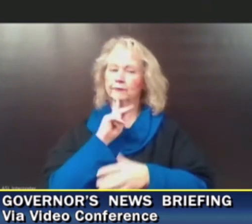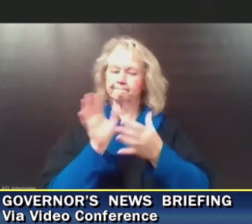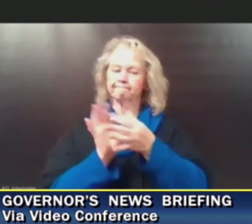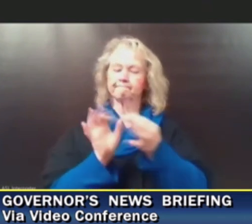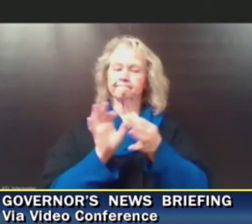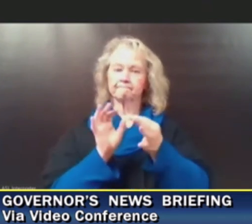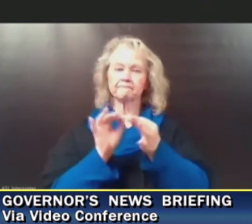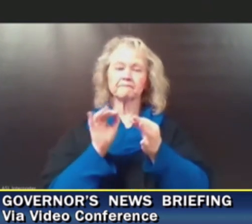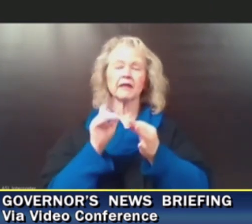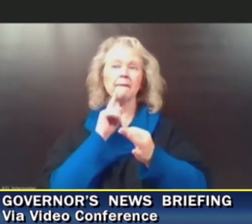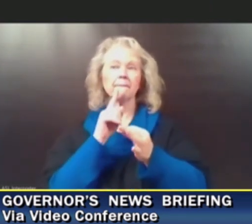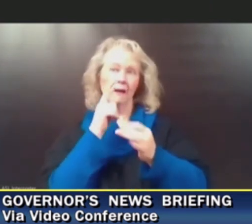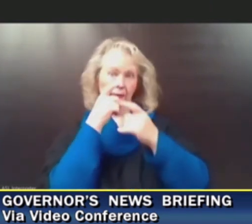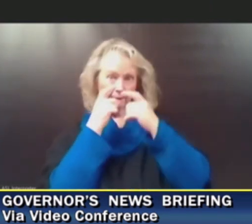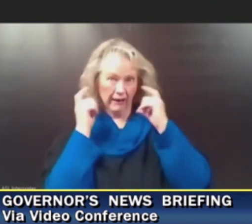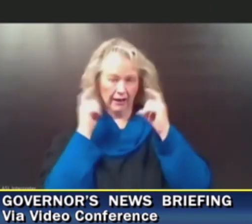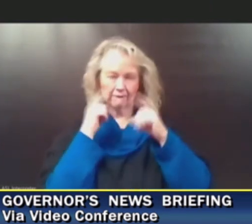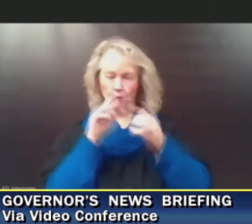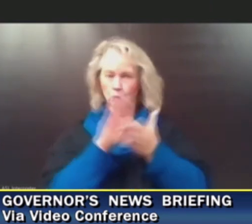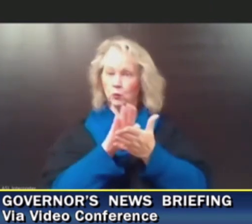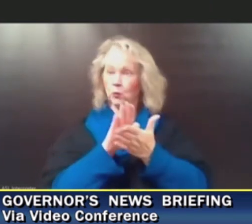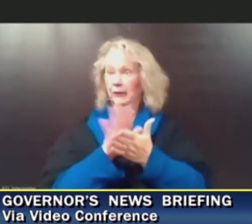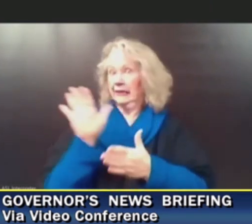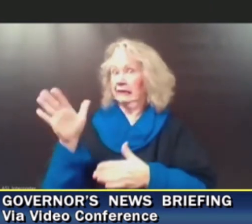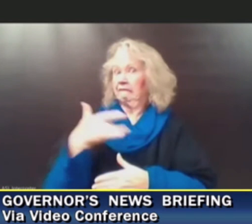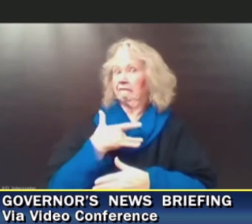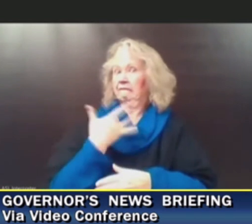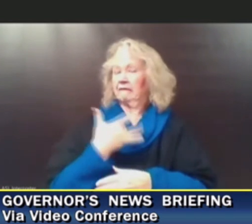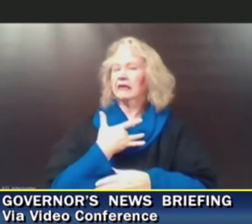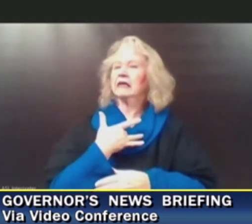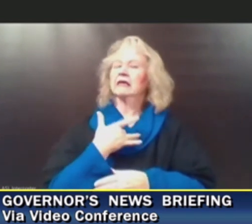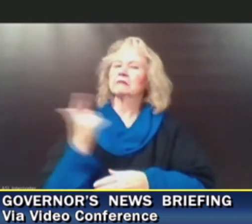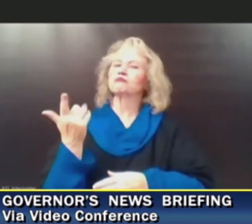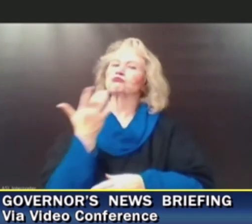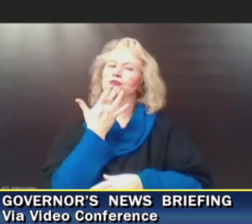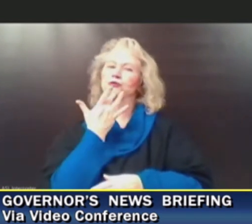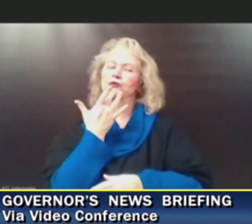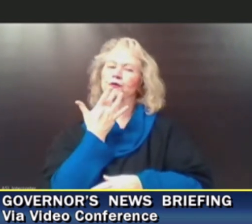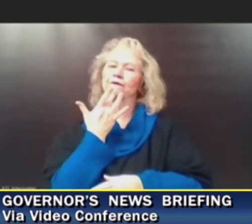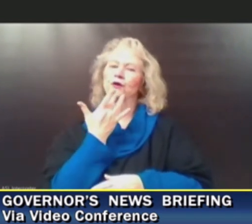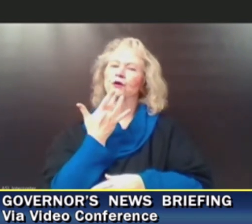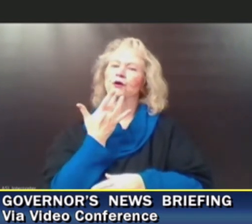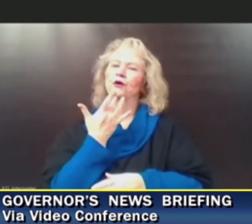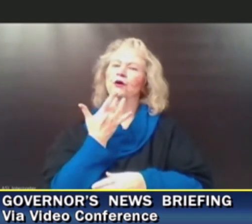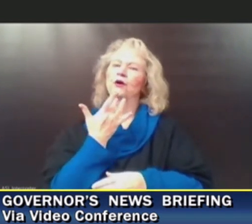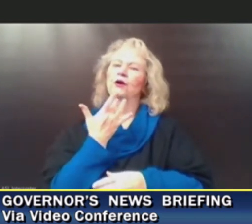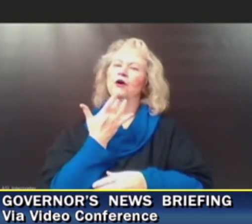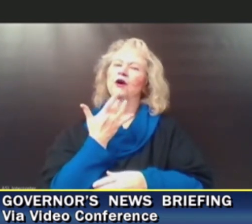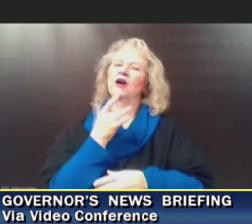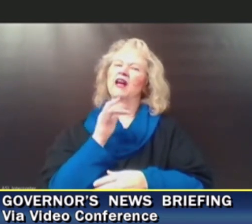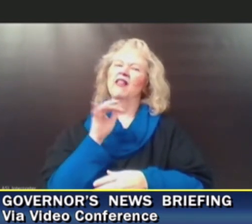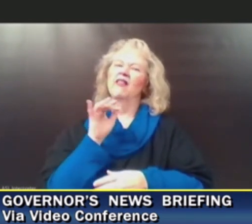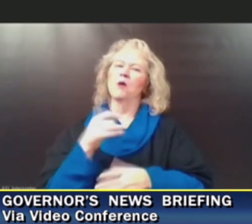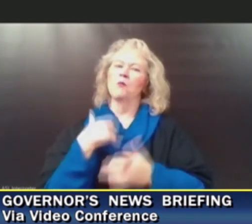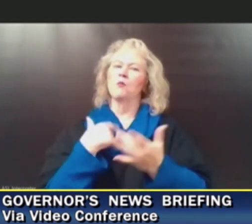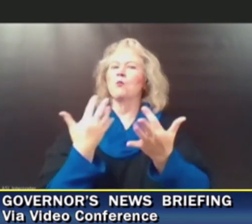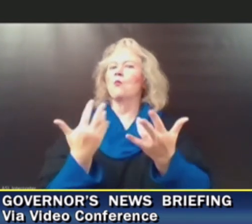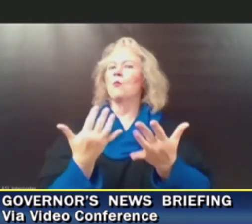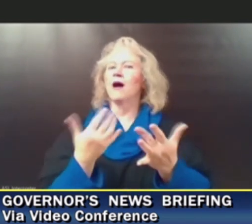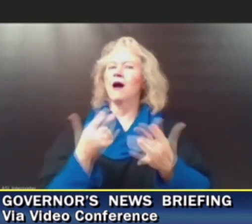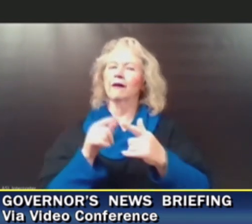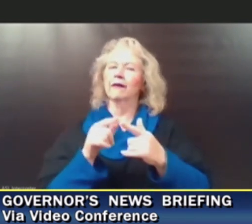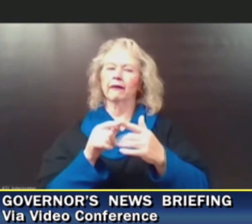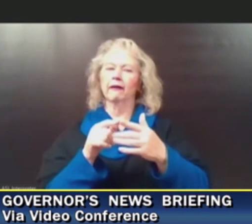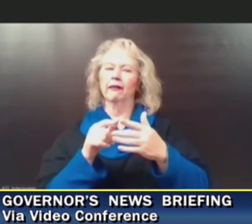in schools. And his personal opinion was that he would prefer that something like this would be pushed off until at least mid